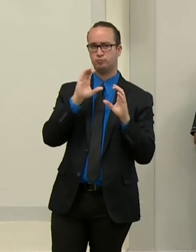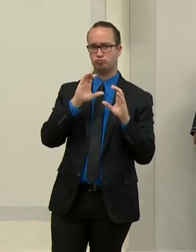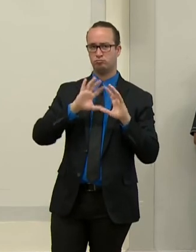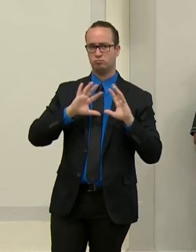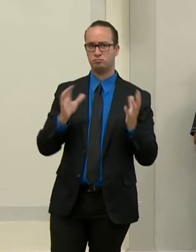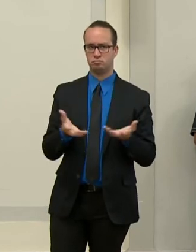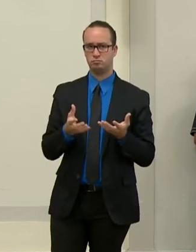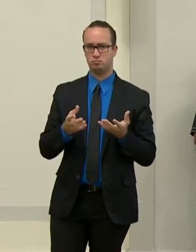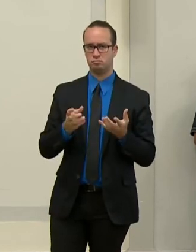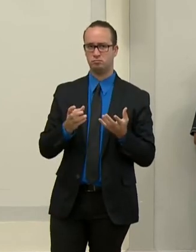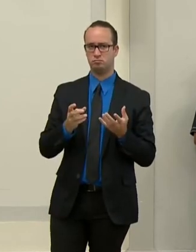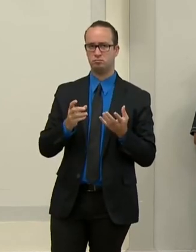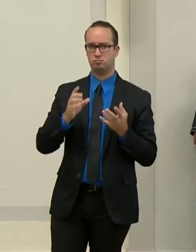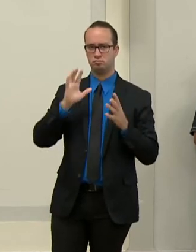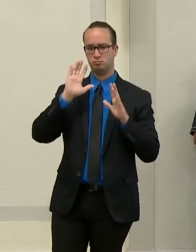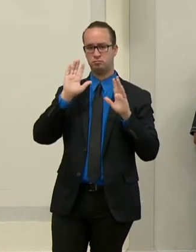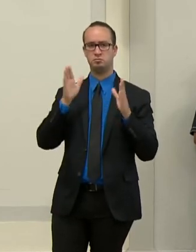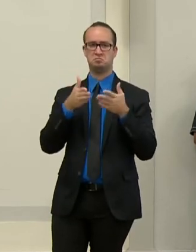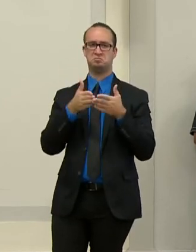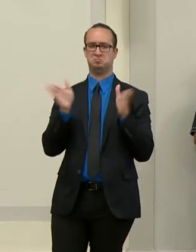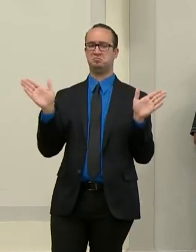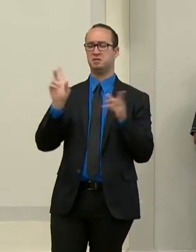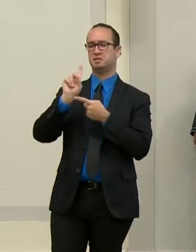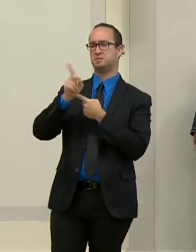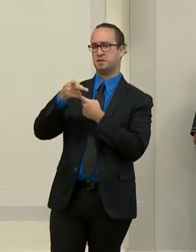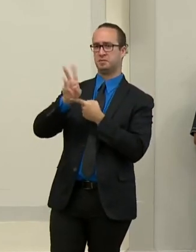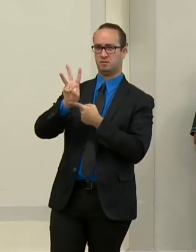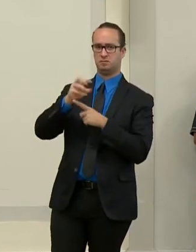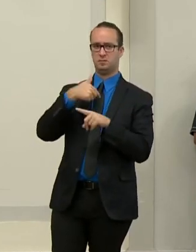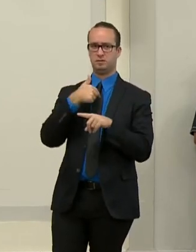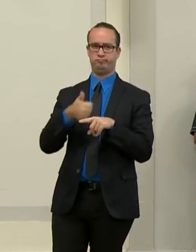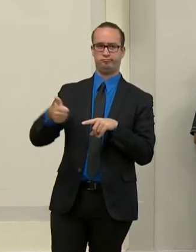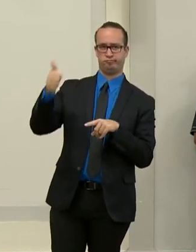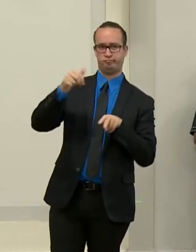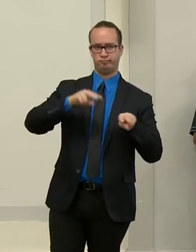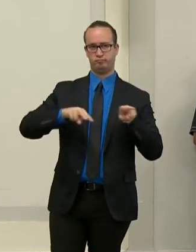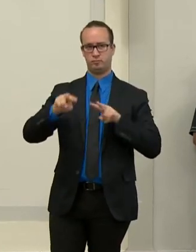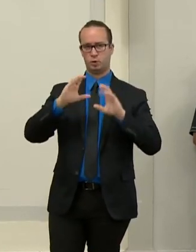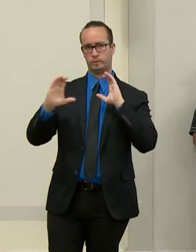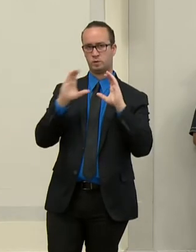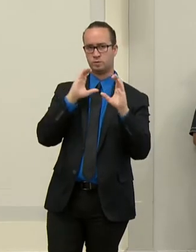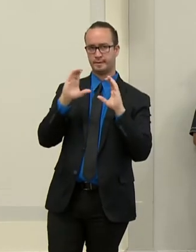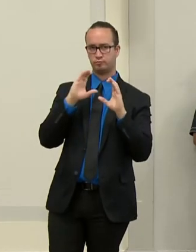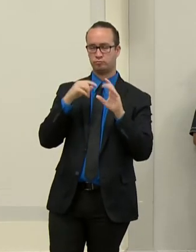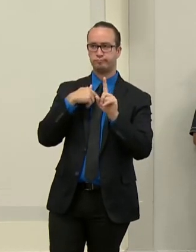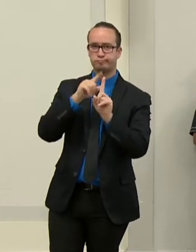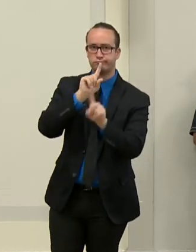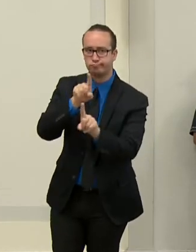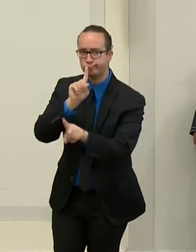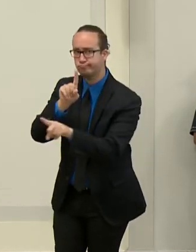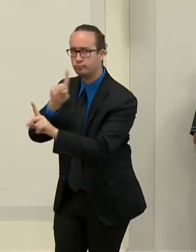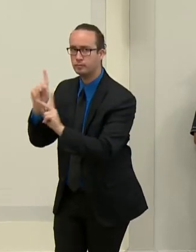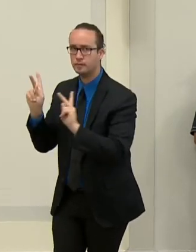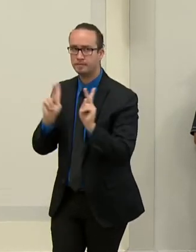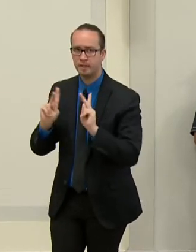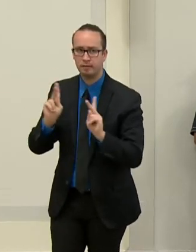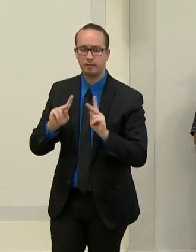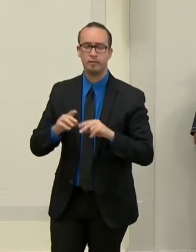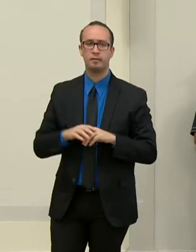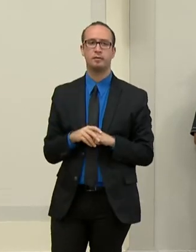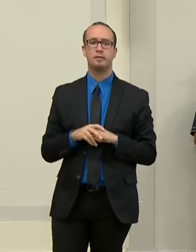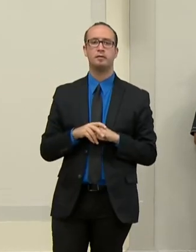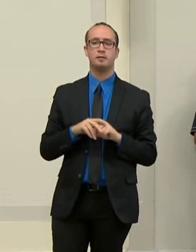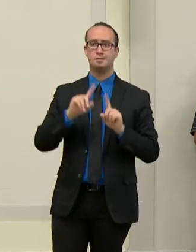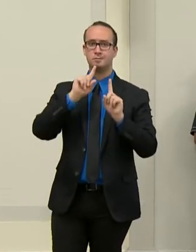and I've personally taken responsibility for responding to constituents, responding to the media, and responding to anyone